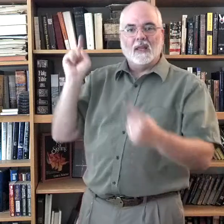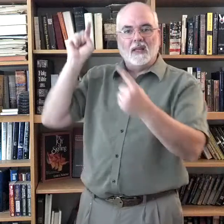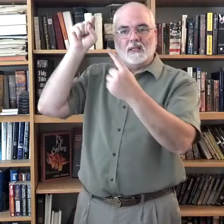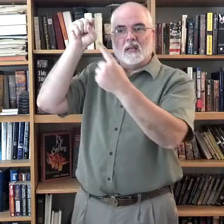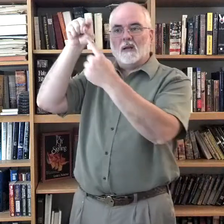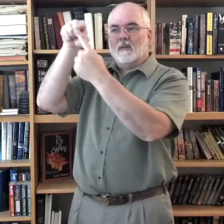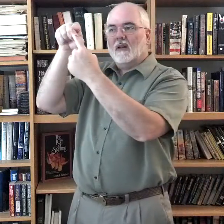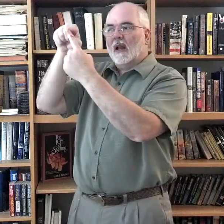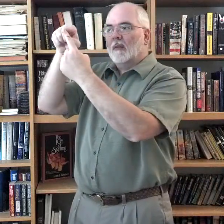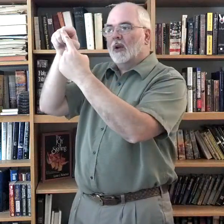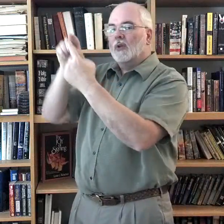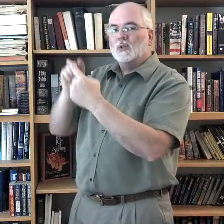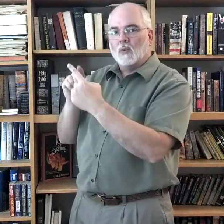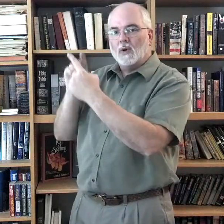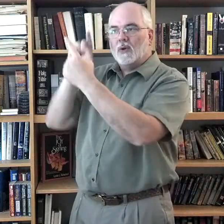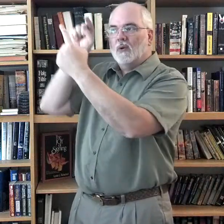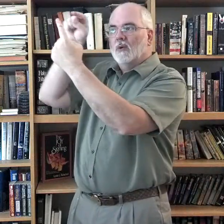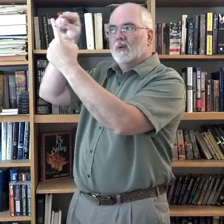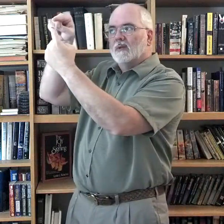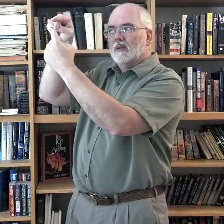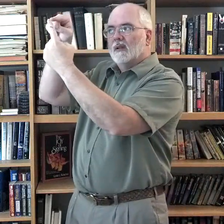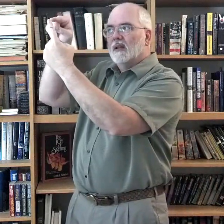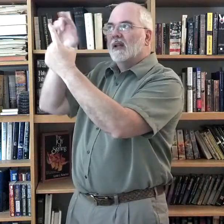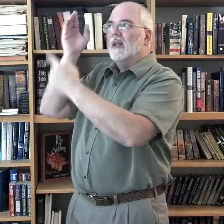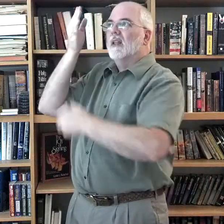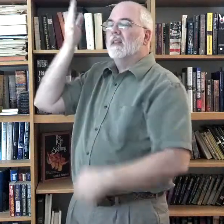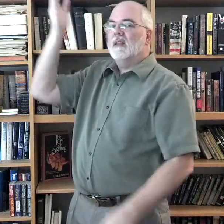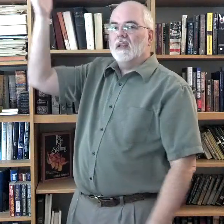This time I'm going to use the word to. Thee.